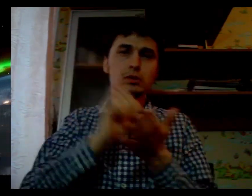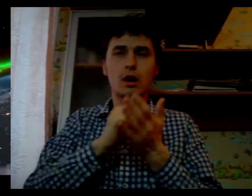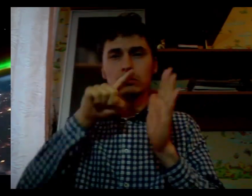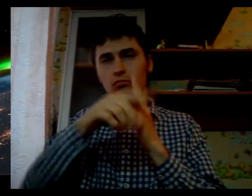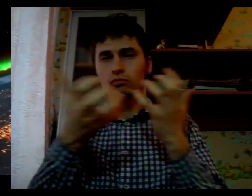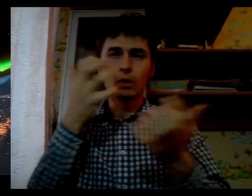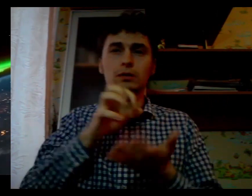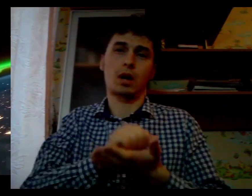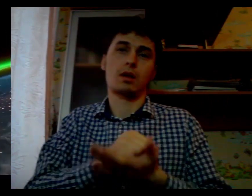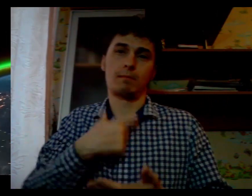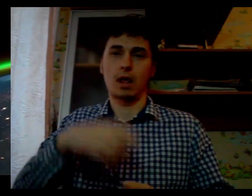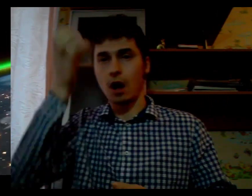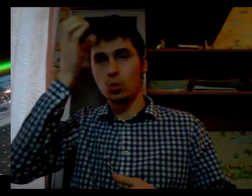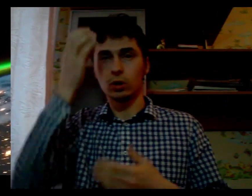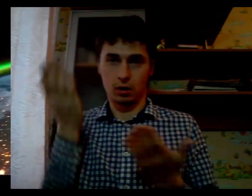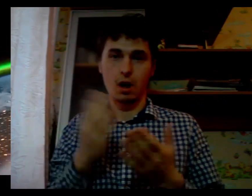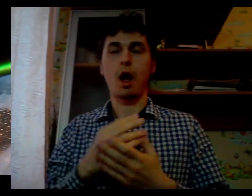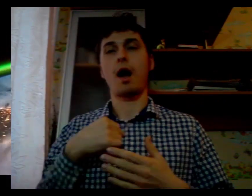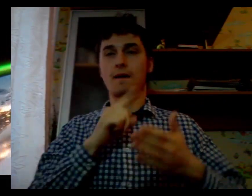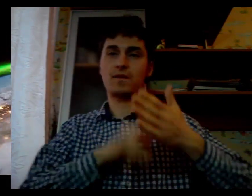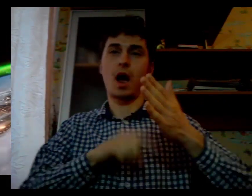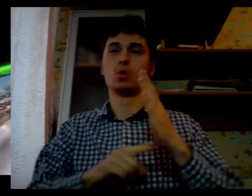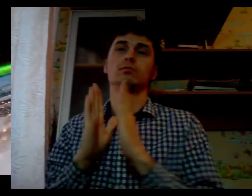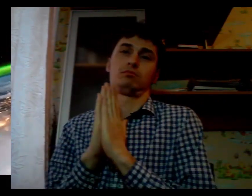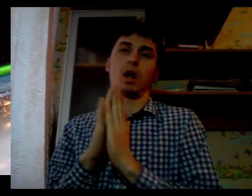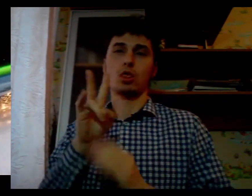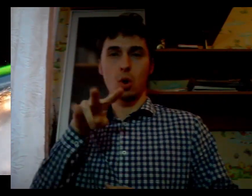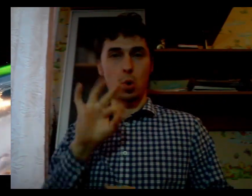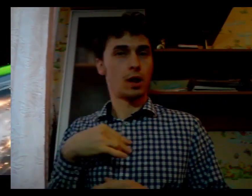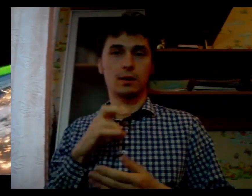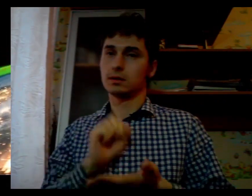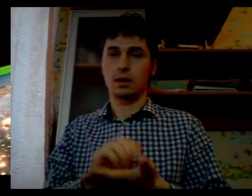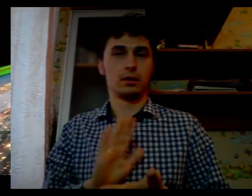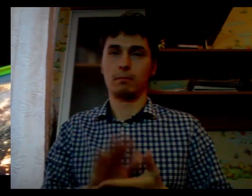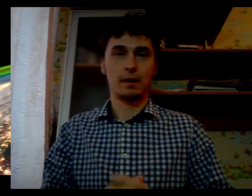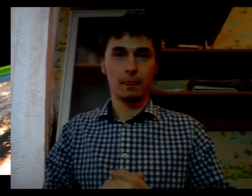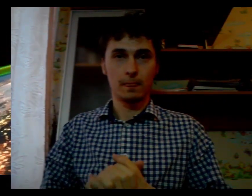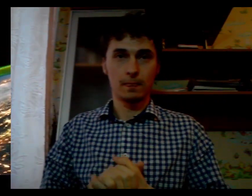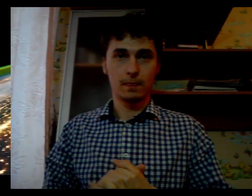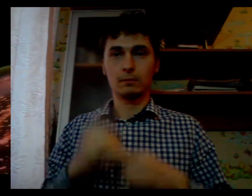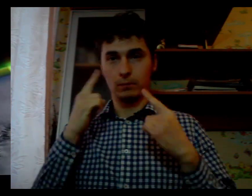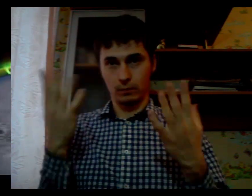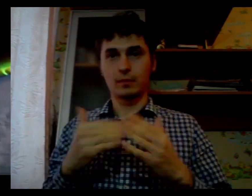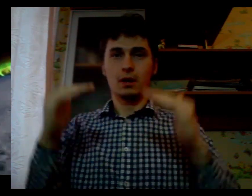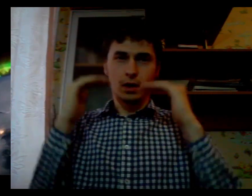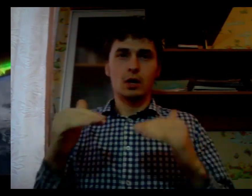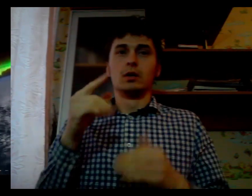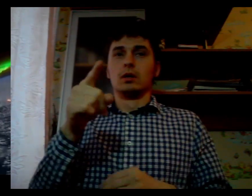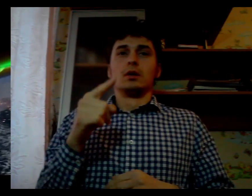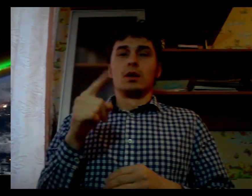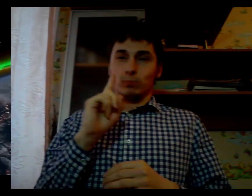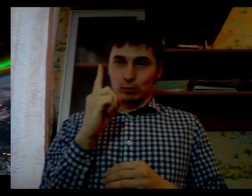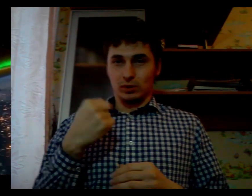Realizing this goal will require an intrapedorial stear- An a new generation of scientists ana-